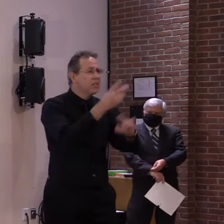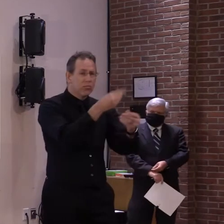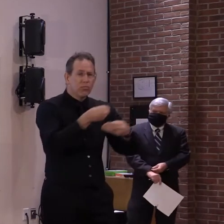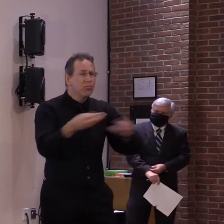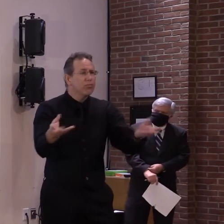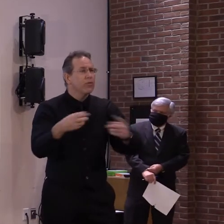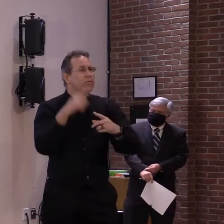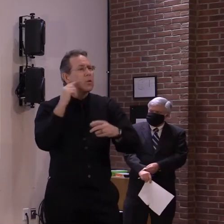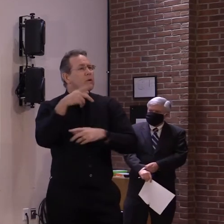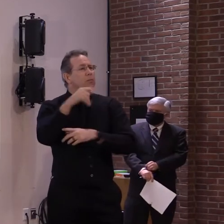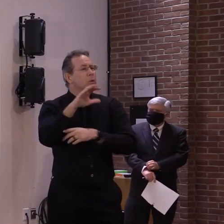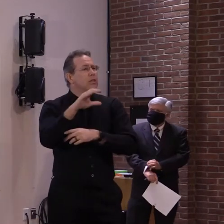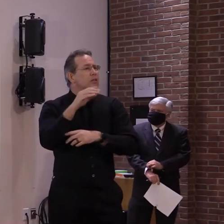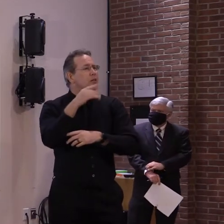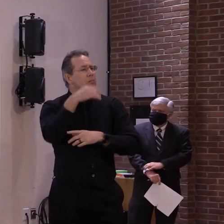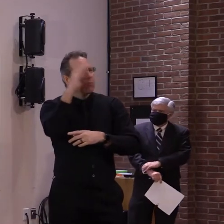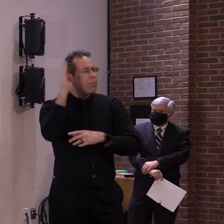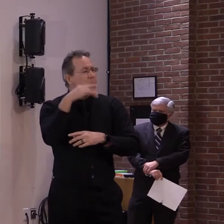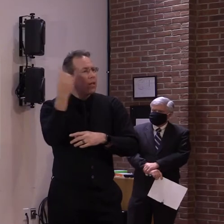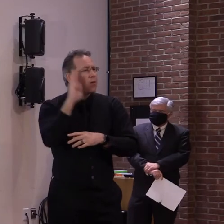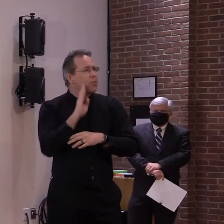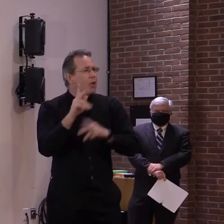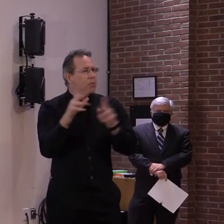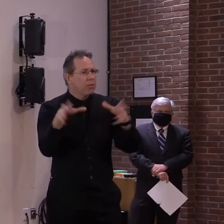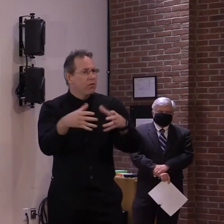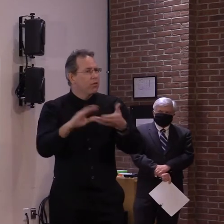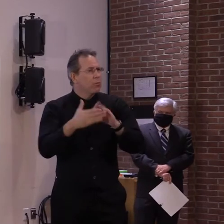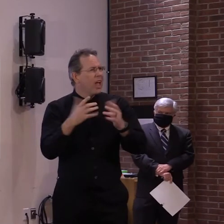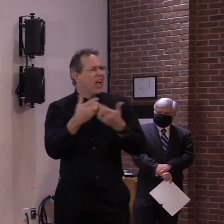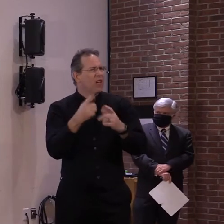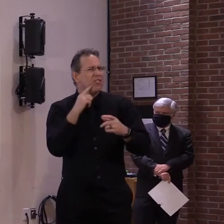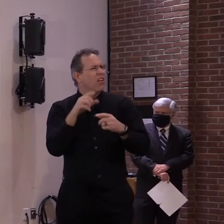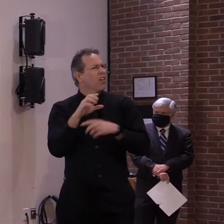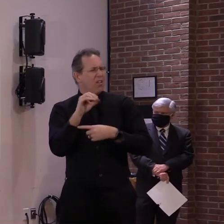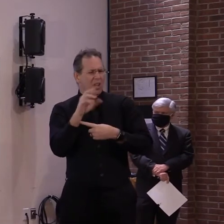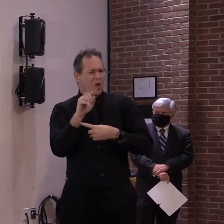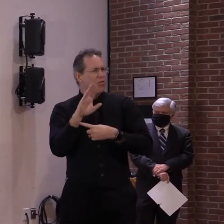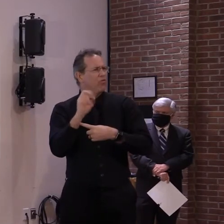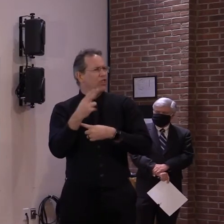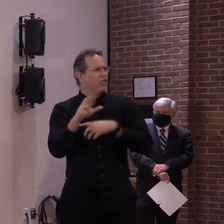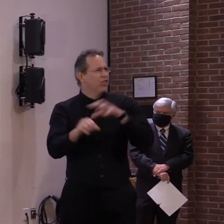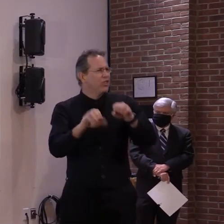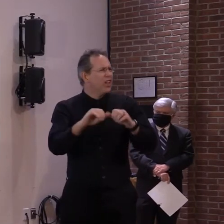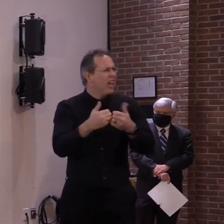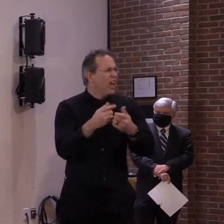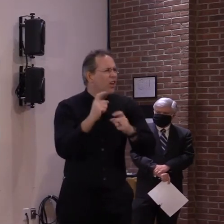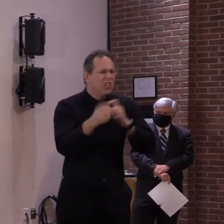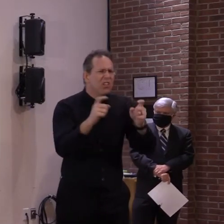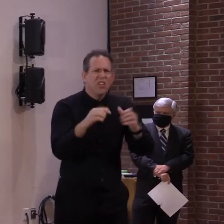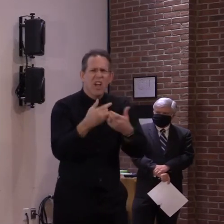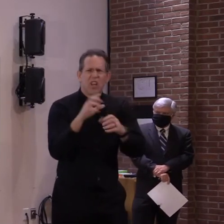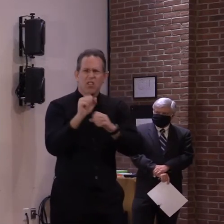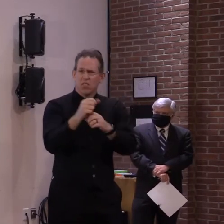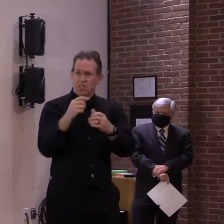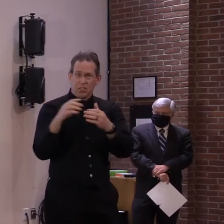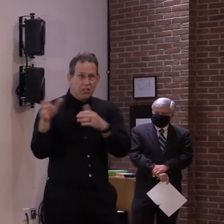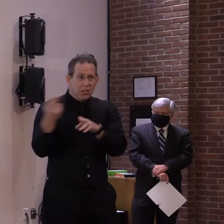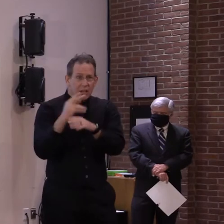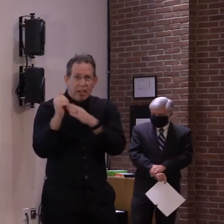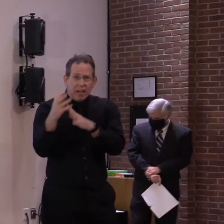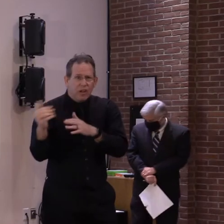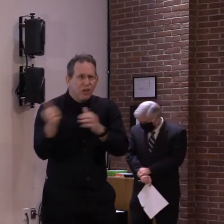a concrete example of, you know, how the state plans to reach out to a lot of these communities. Absolutely.